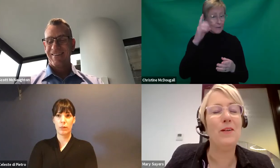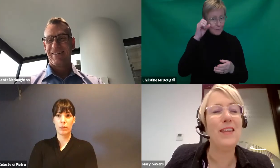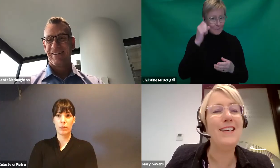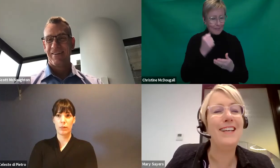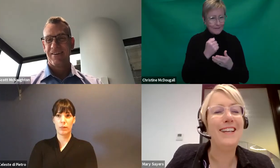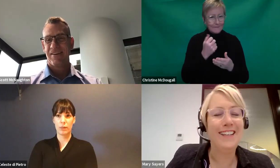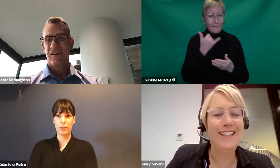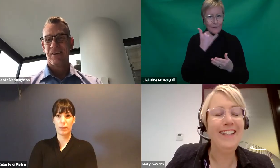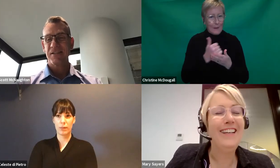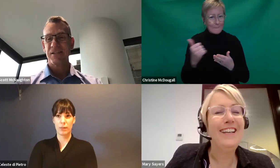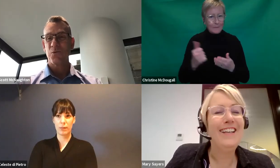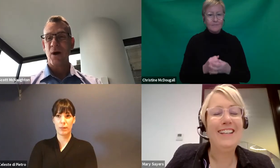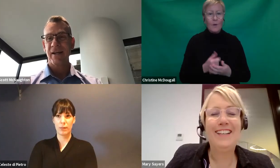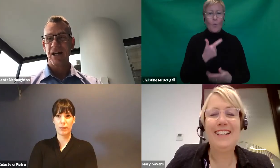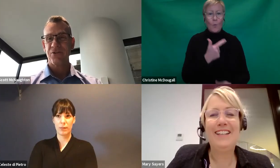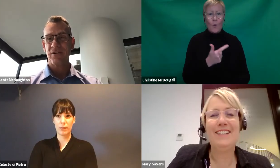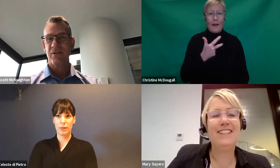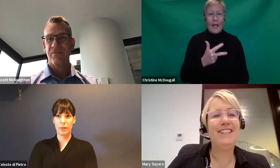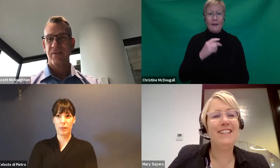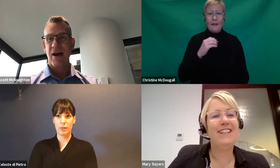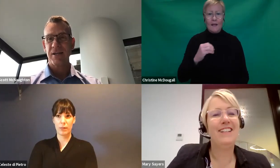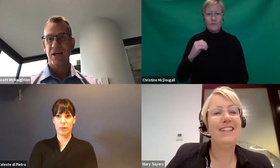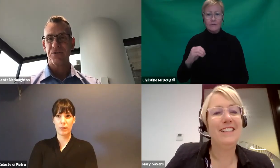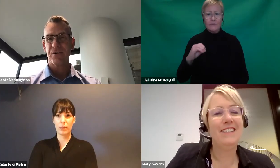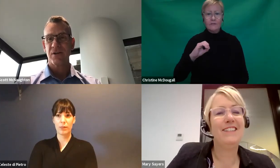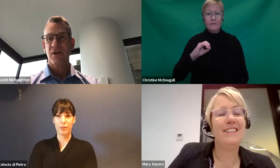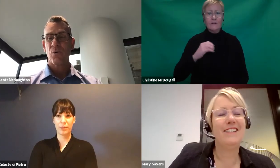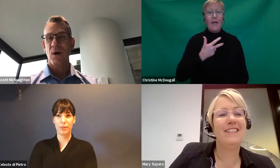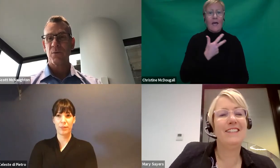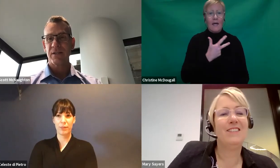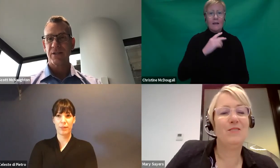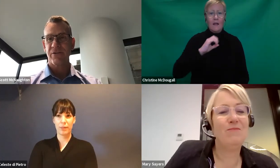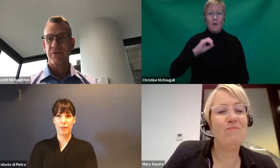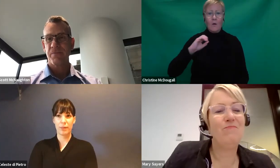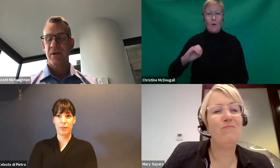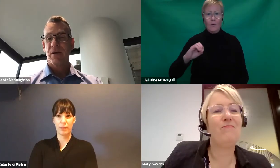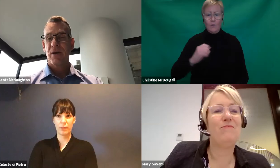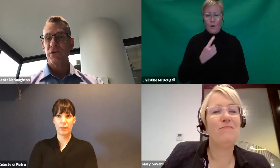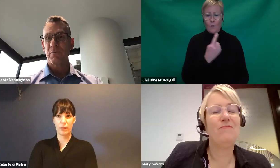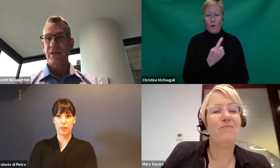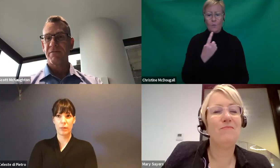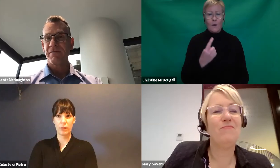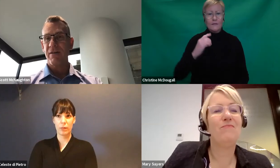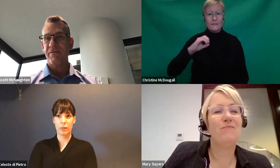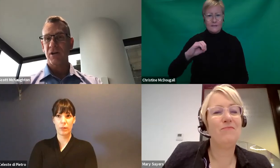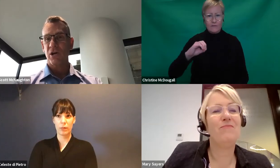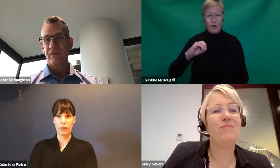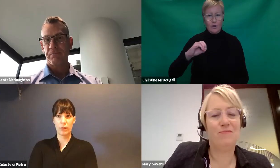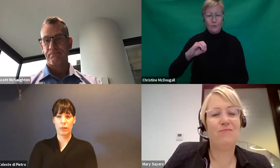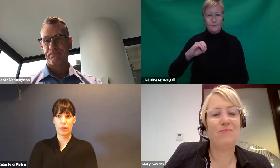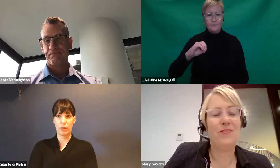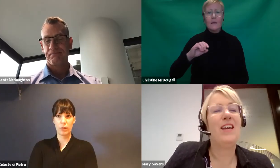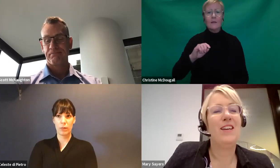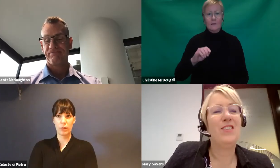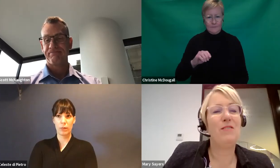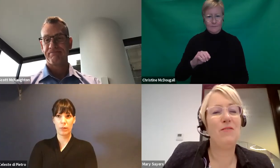people have got that. MR. Yes, it's 1800 800 110. And you press 5 for COVID.